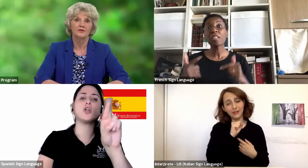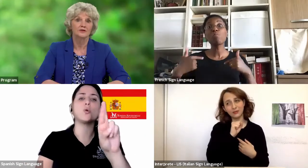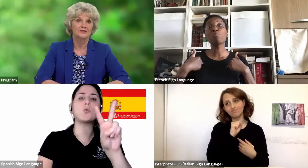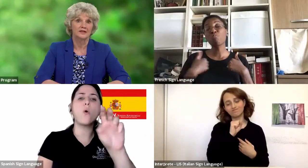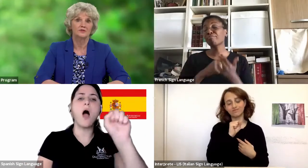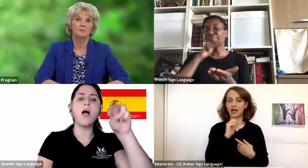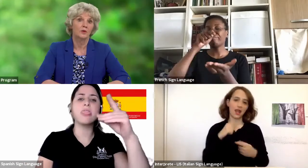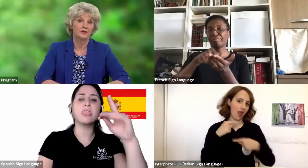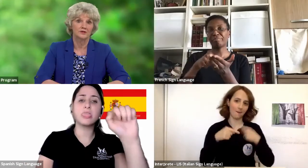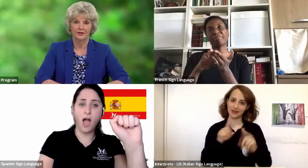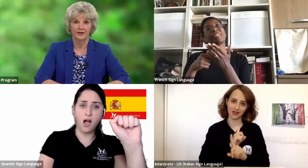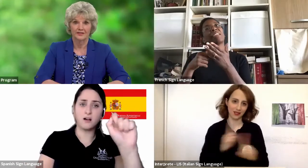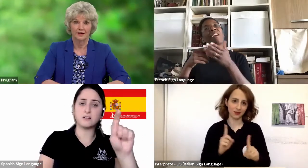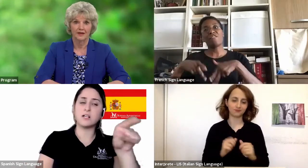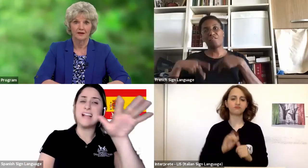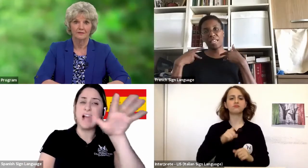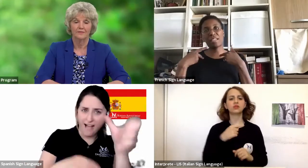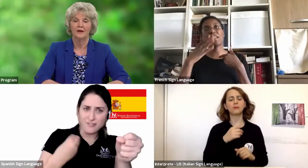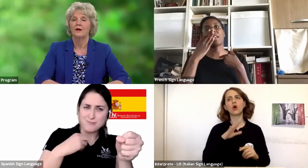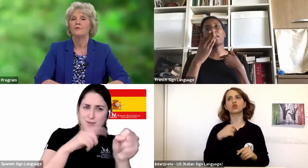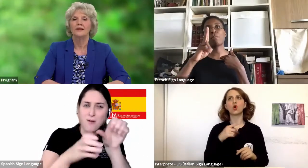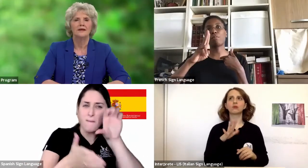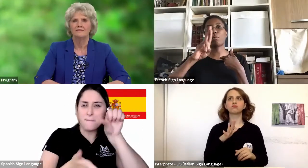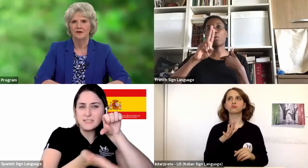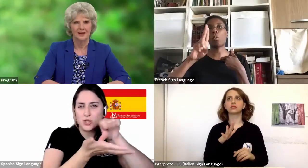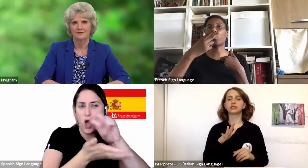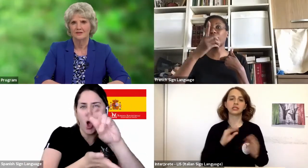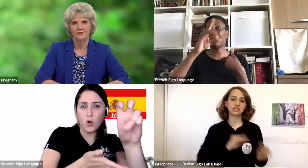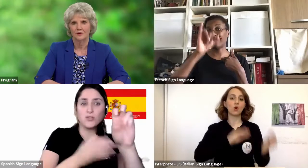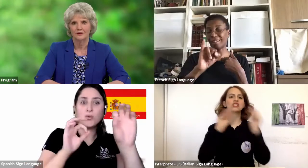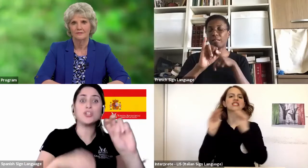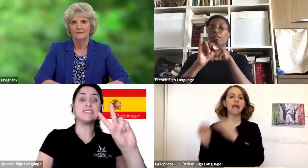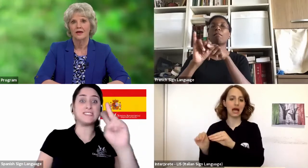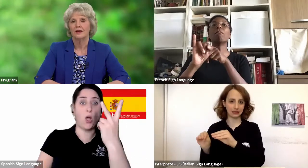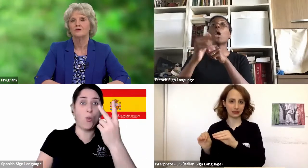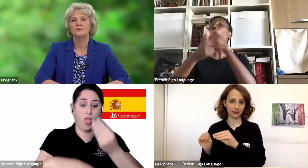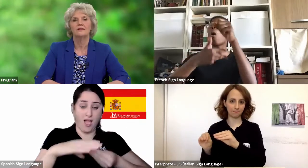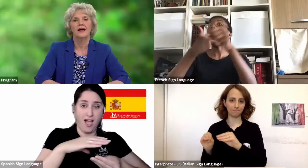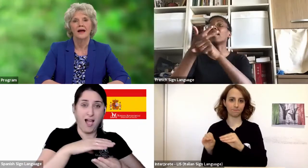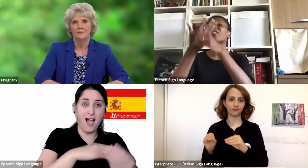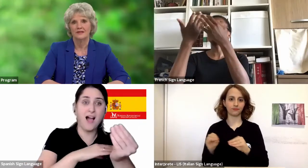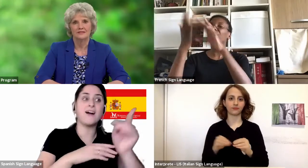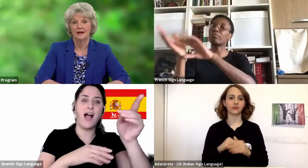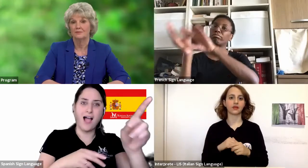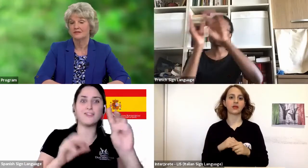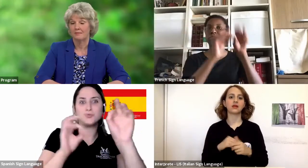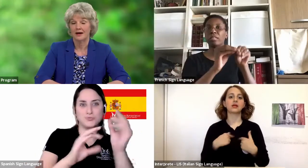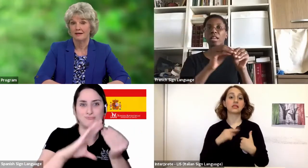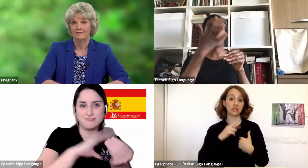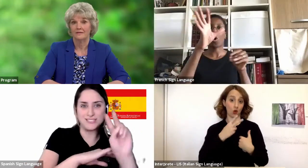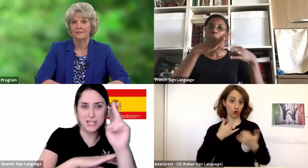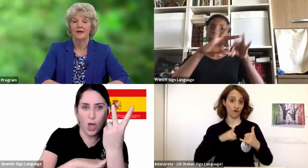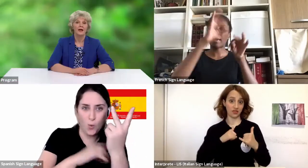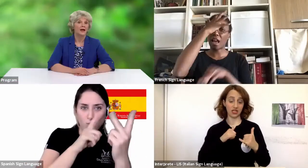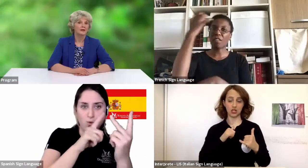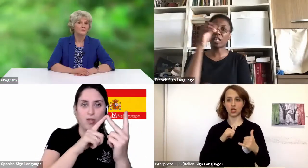second and third sons were born during our time there. We loved our lives in Rwanda. It was one of the happiest times in my